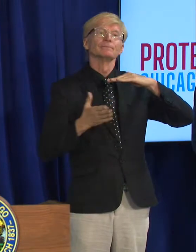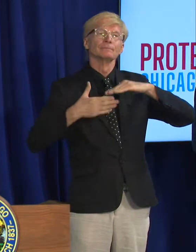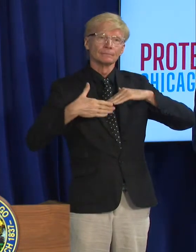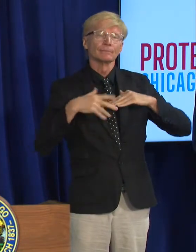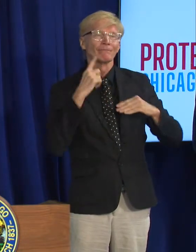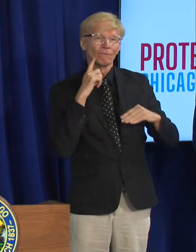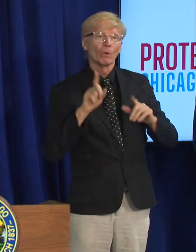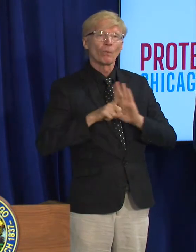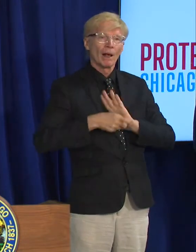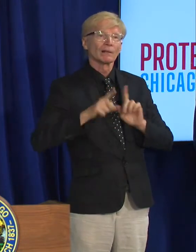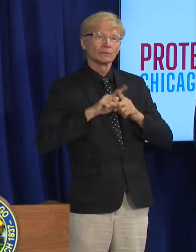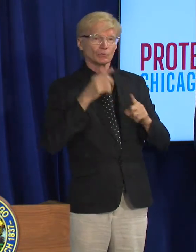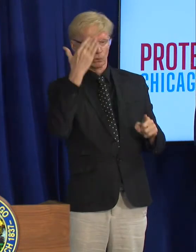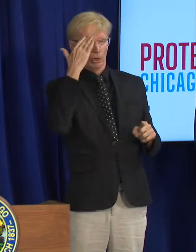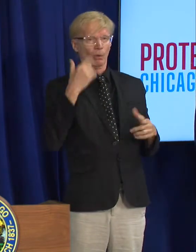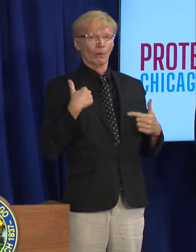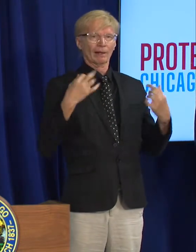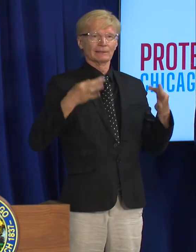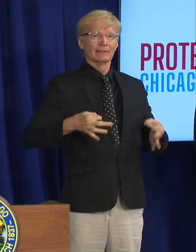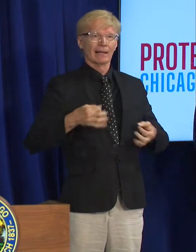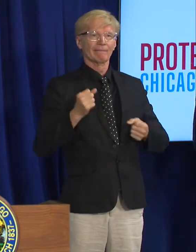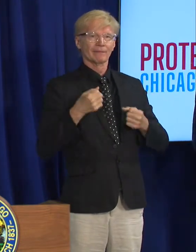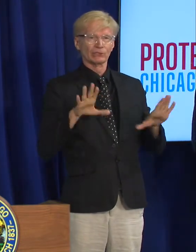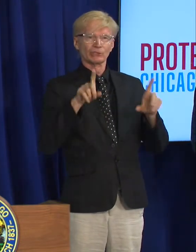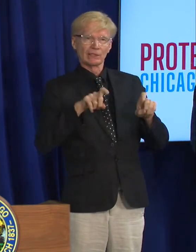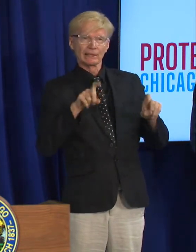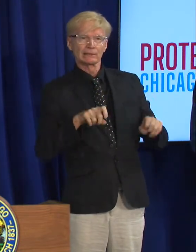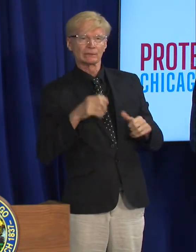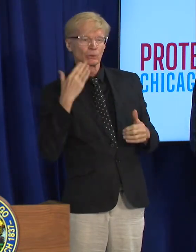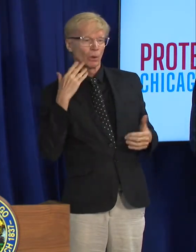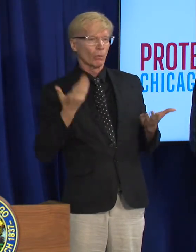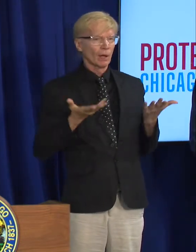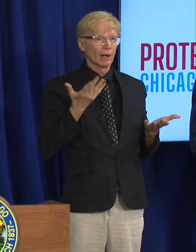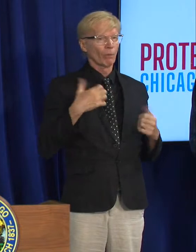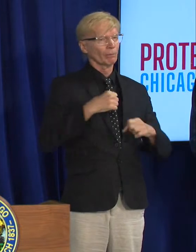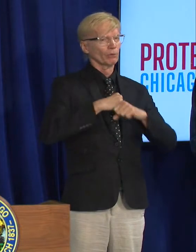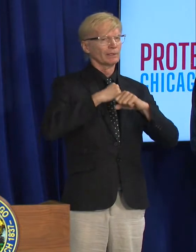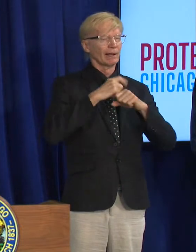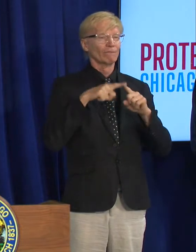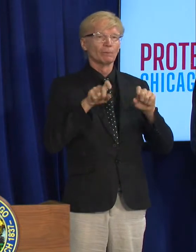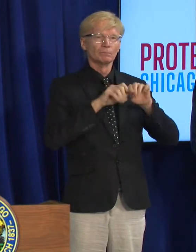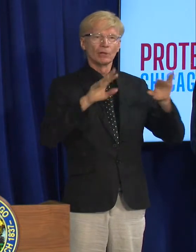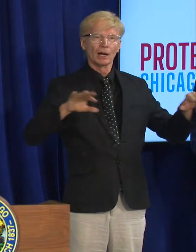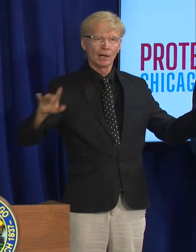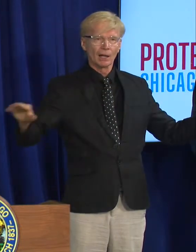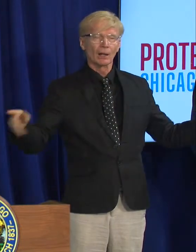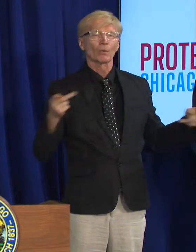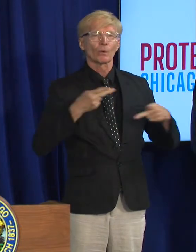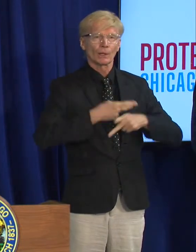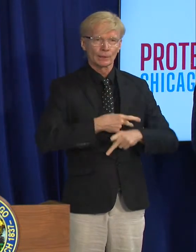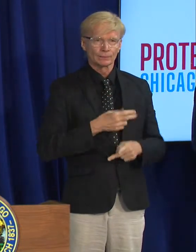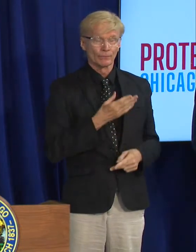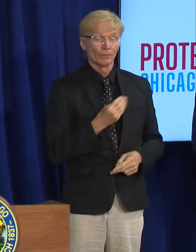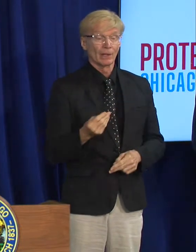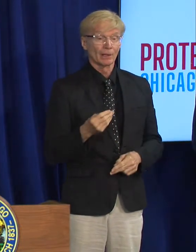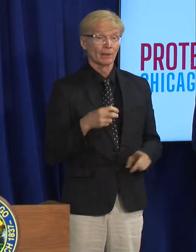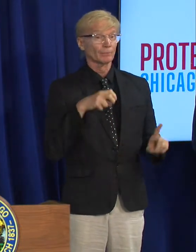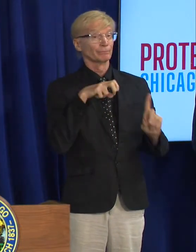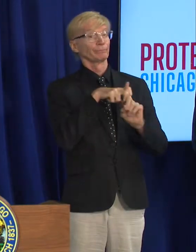that is a huge step to stop the spread through early early detection